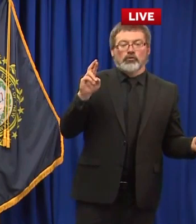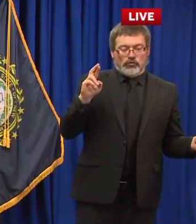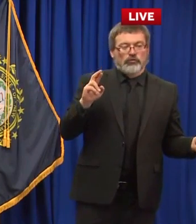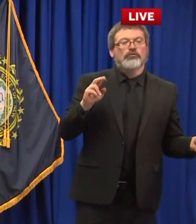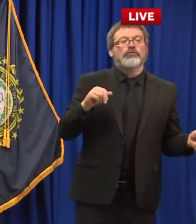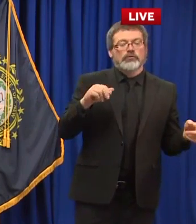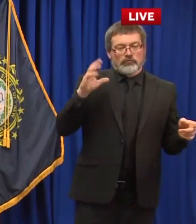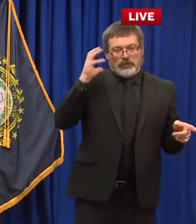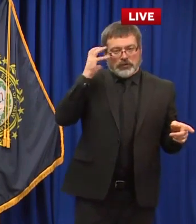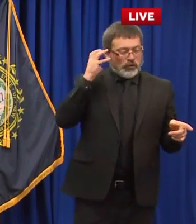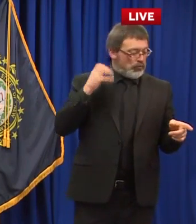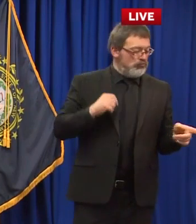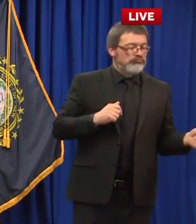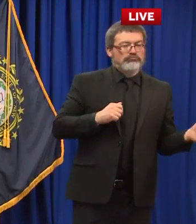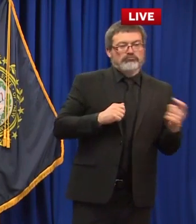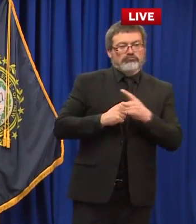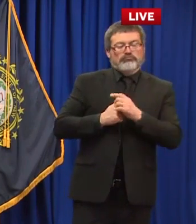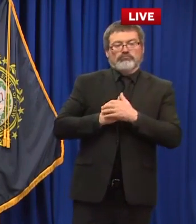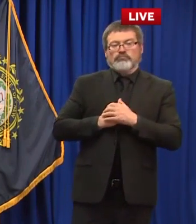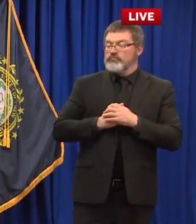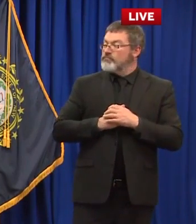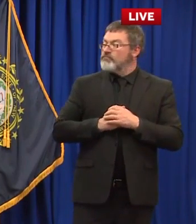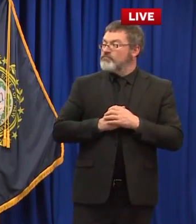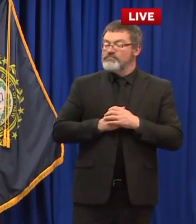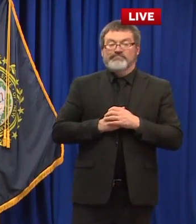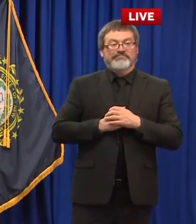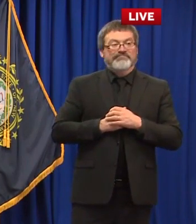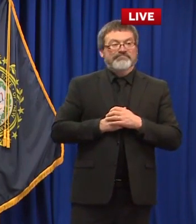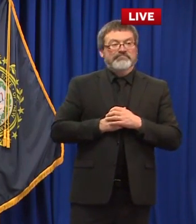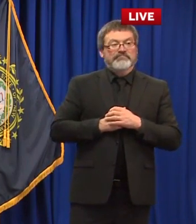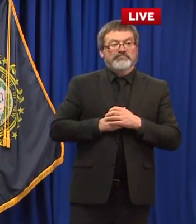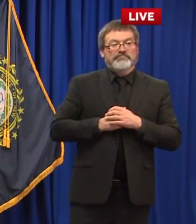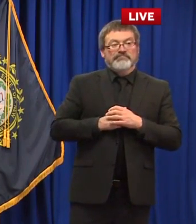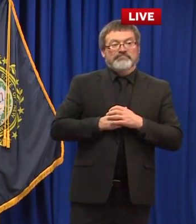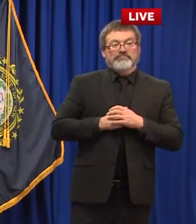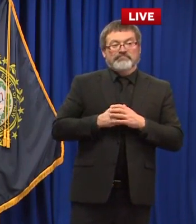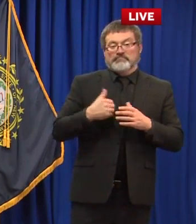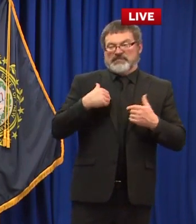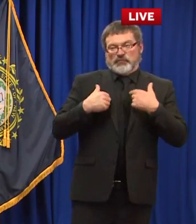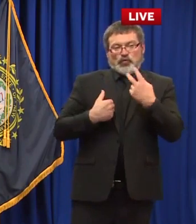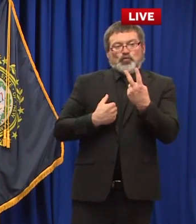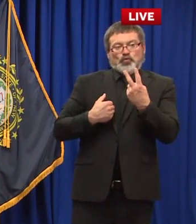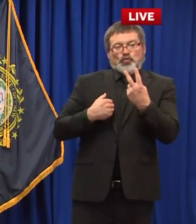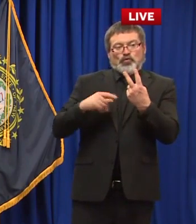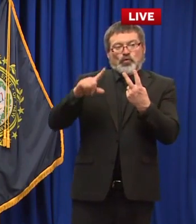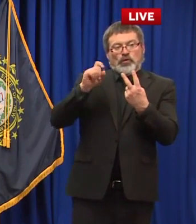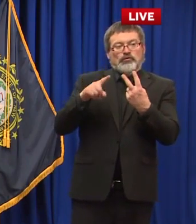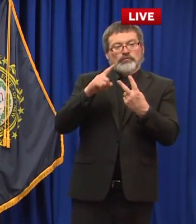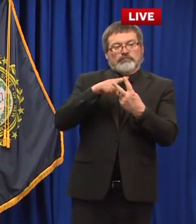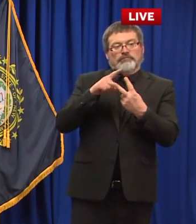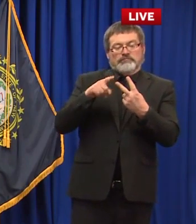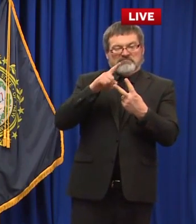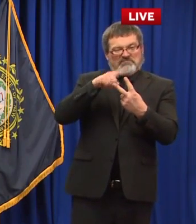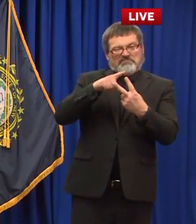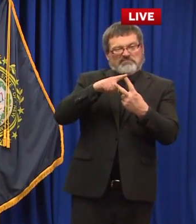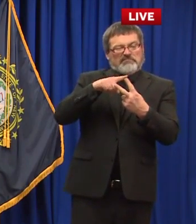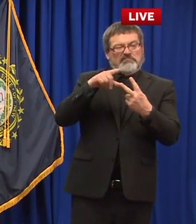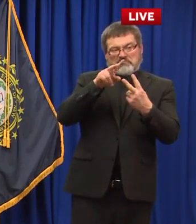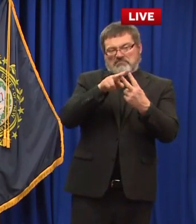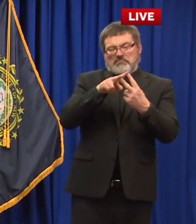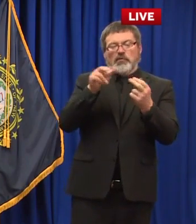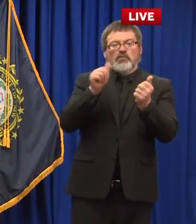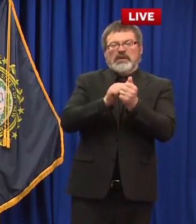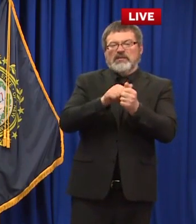thank you governor i have two questions about the main street relief fund first did you consider